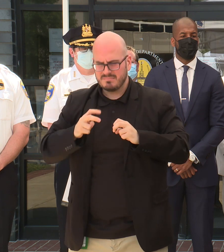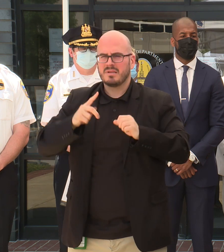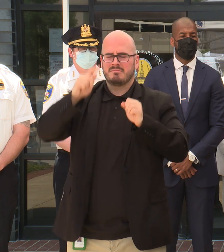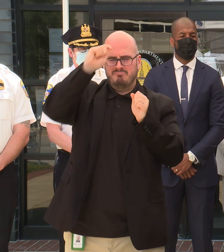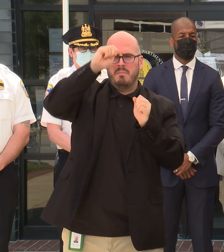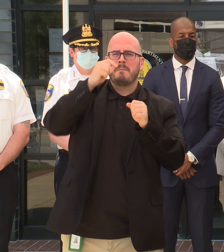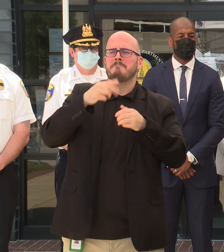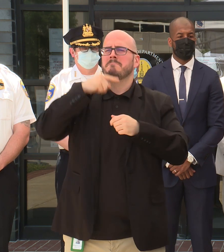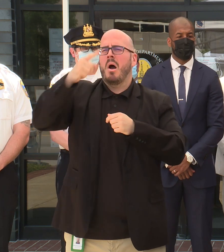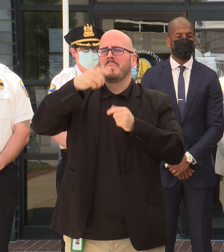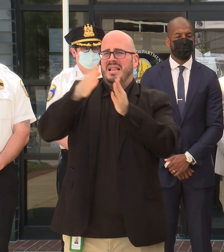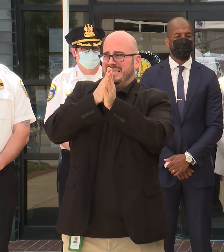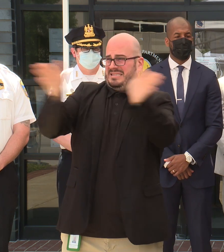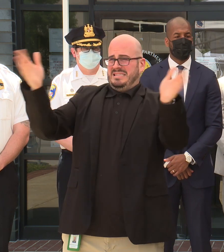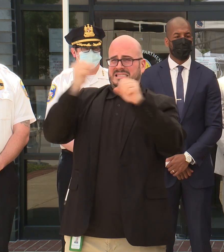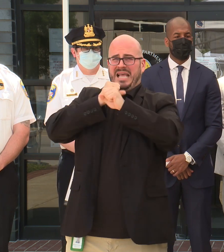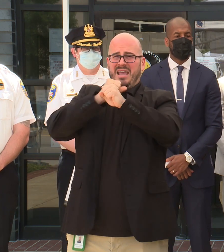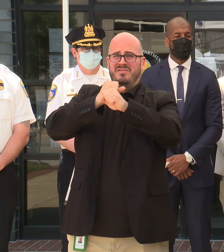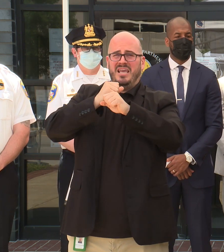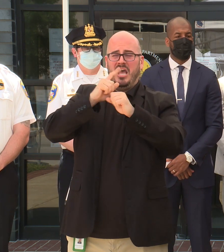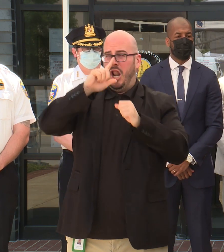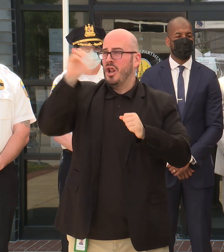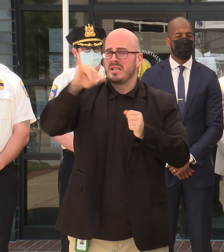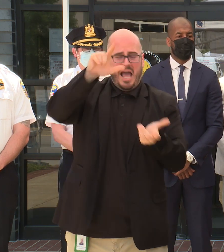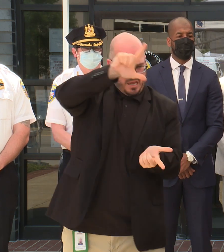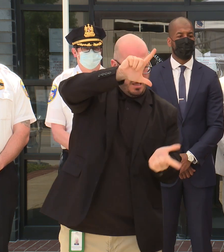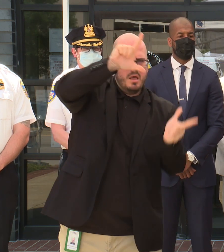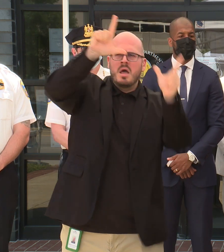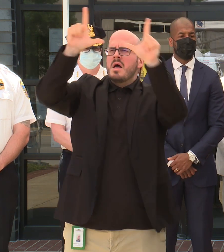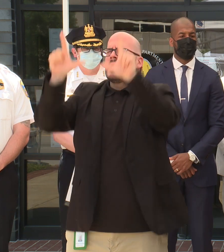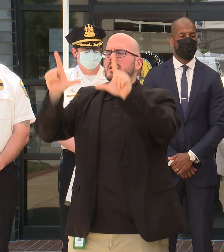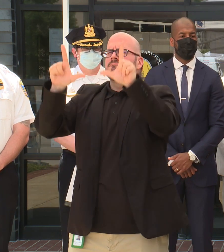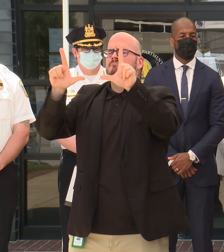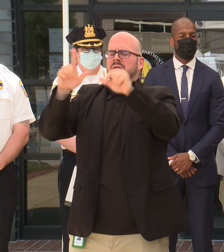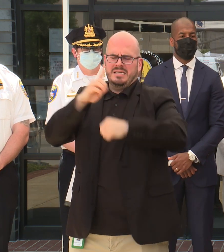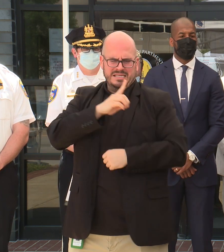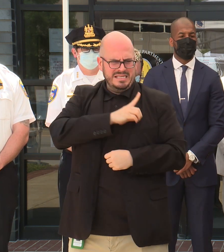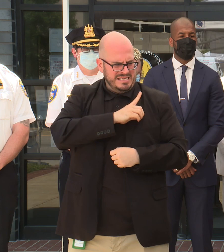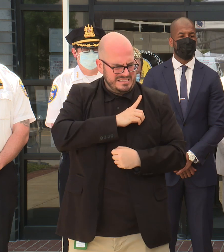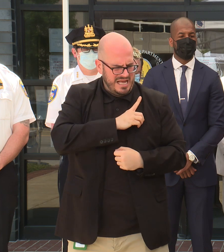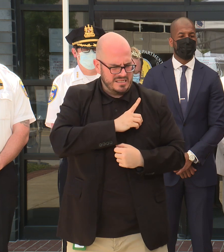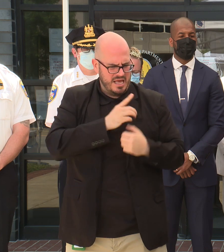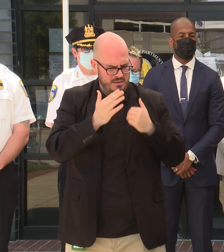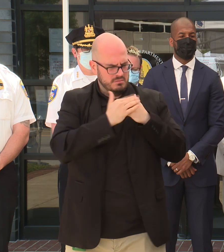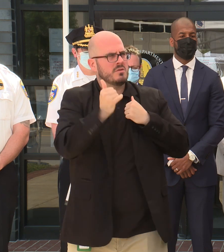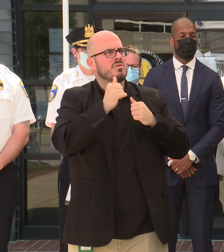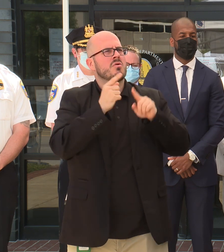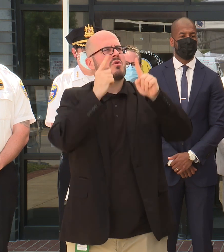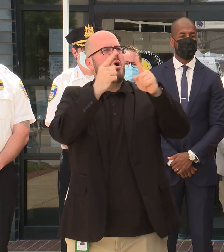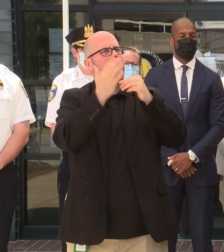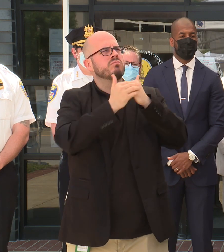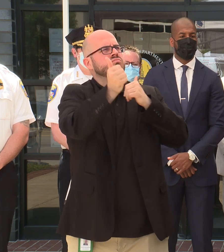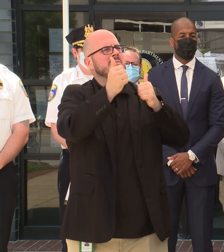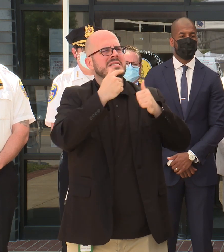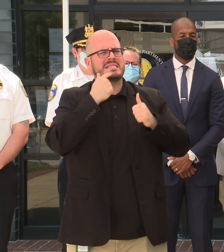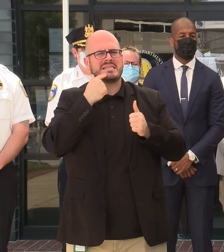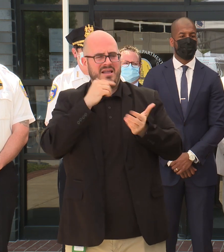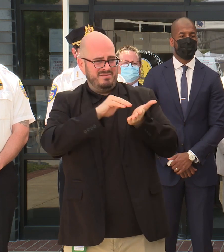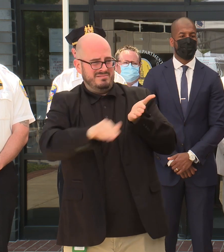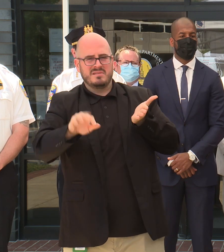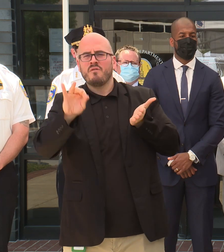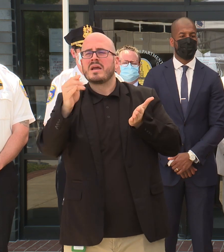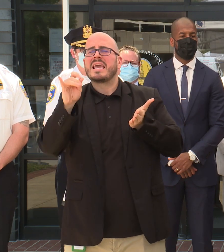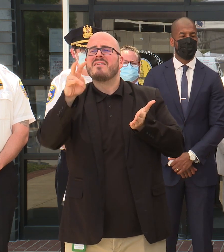safety looks like here in our city. Dante, he did the call of redemption and peace. And as he said, forgiveness was the